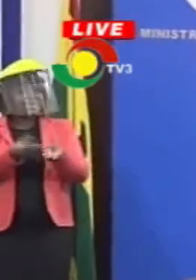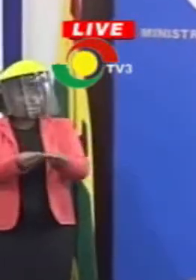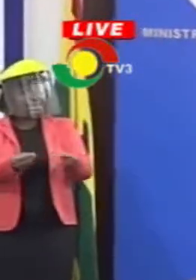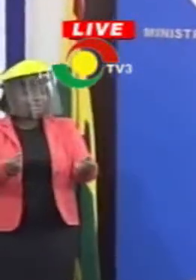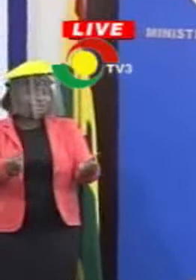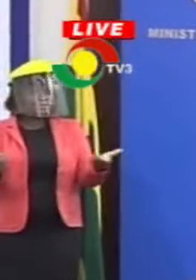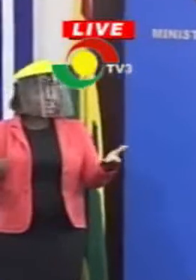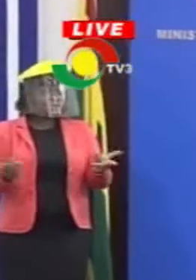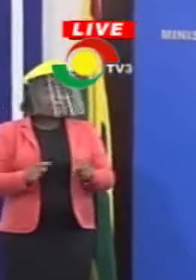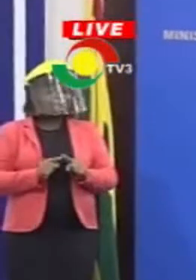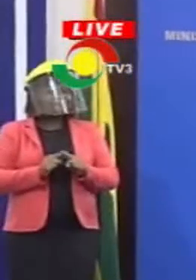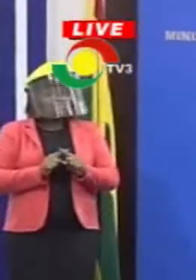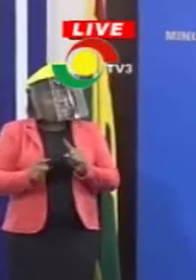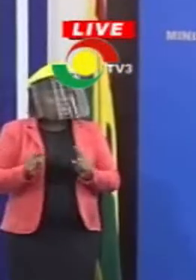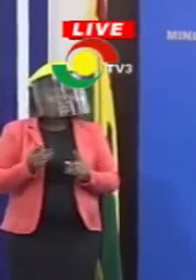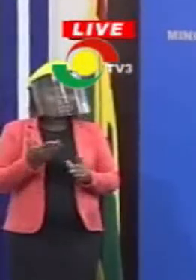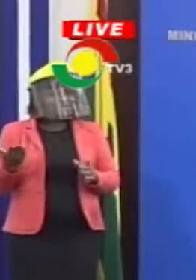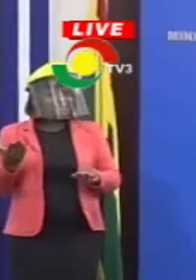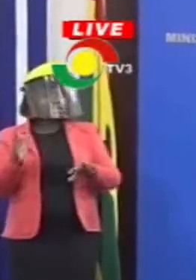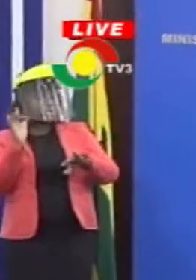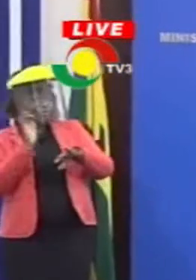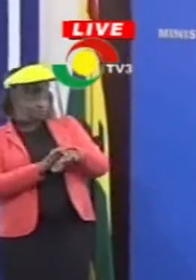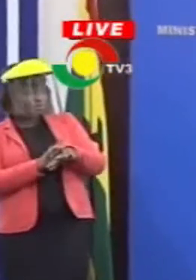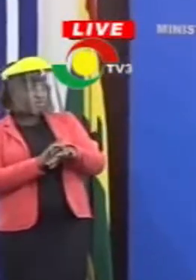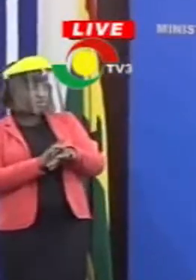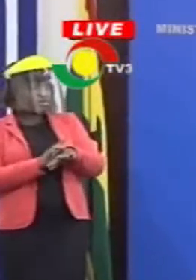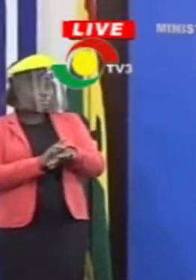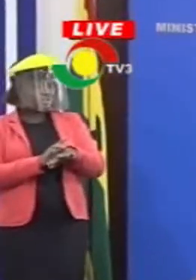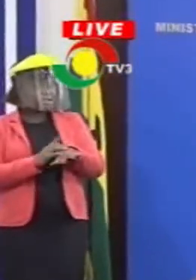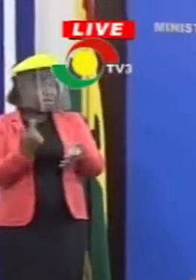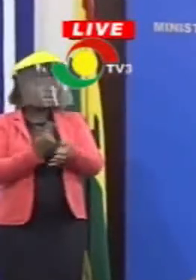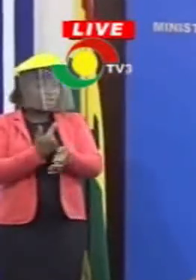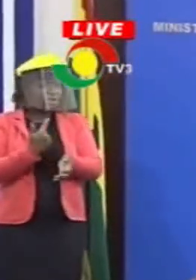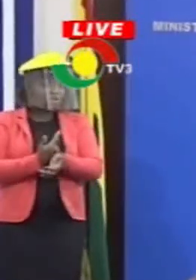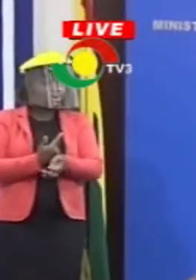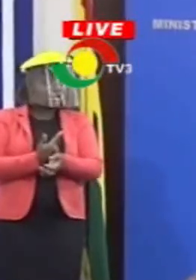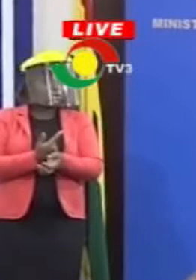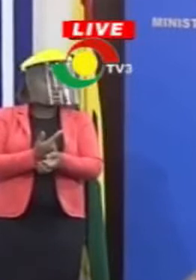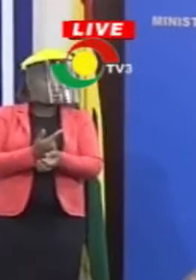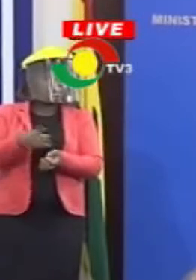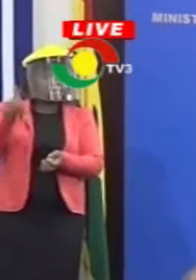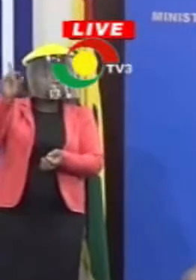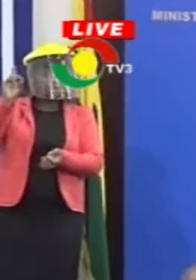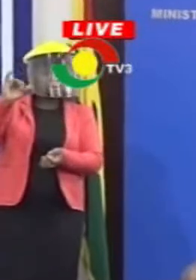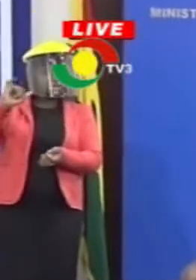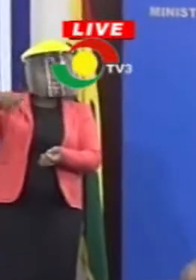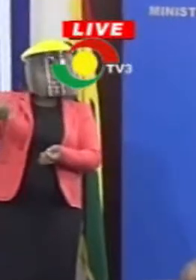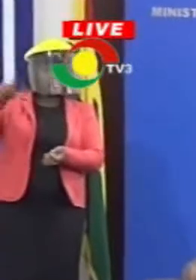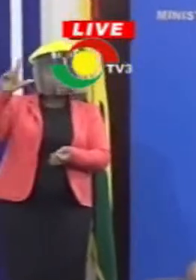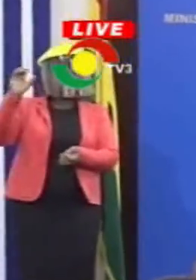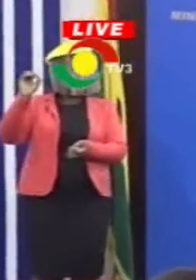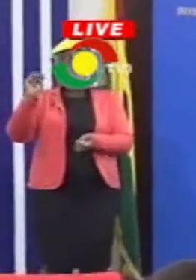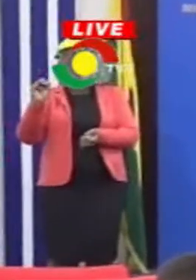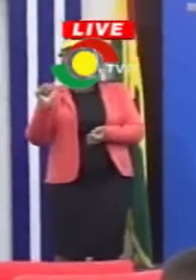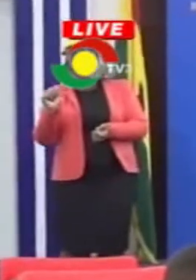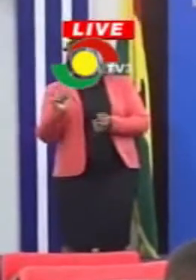action, but it is an action that affects a diplomatic, may I say, property. And so